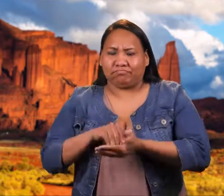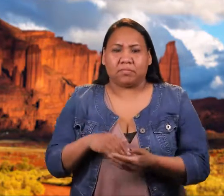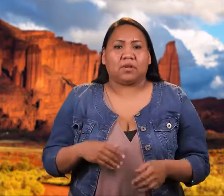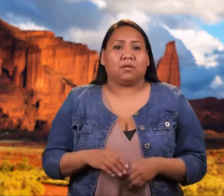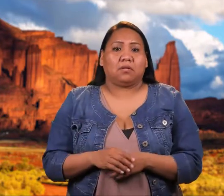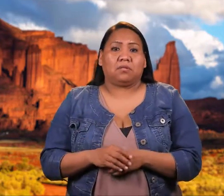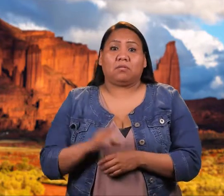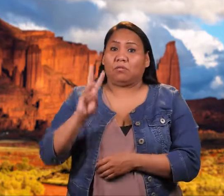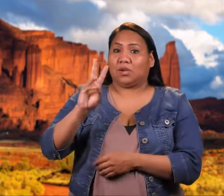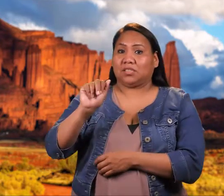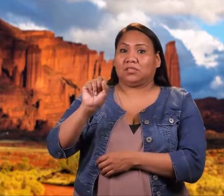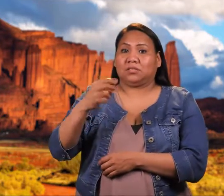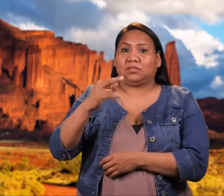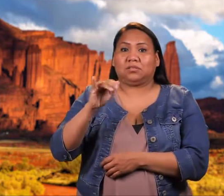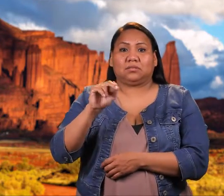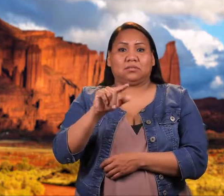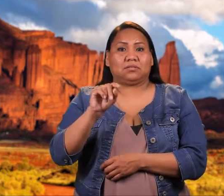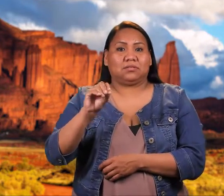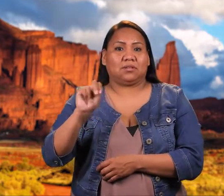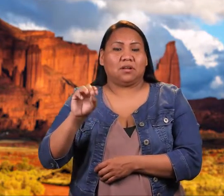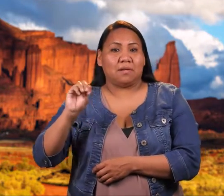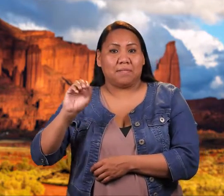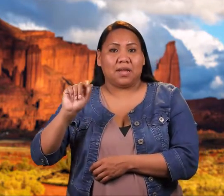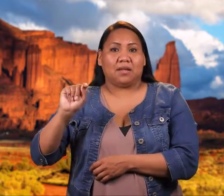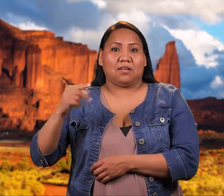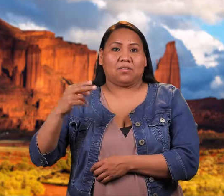Retold by Washington Matthews